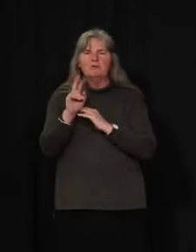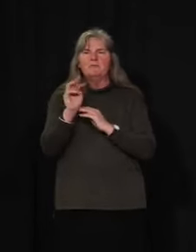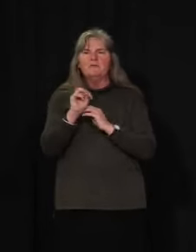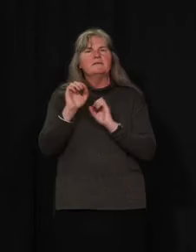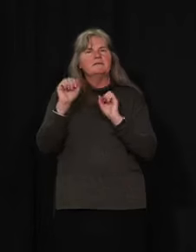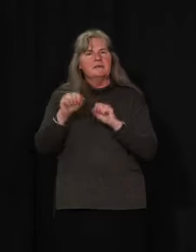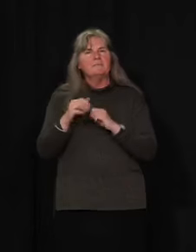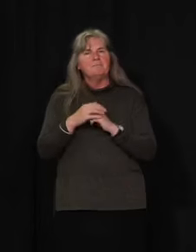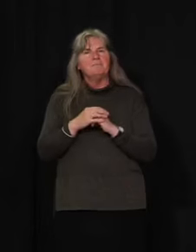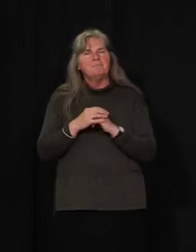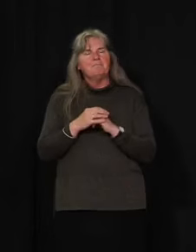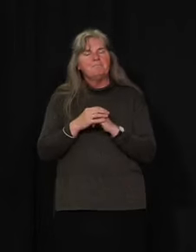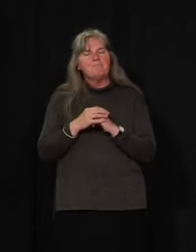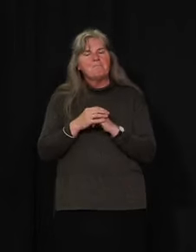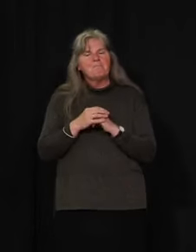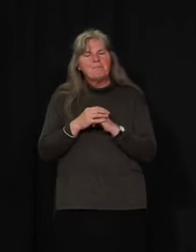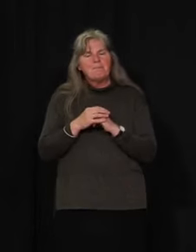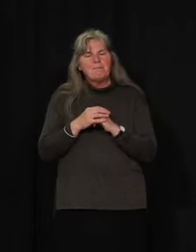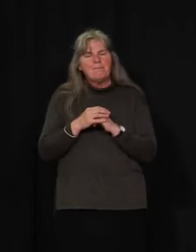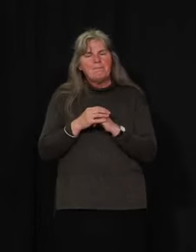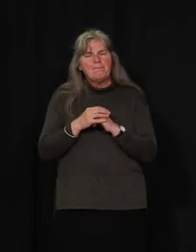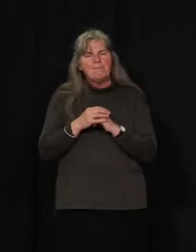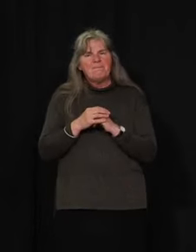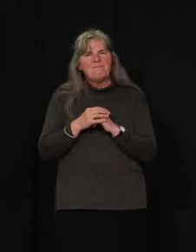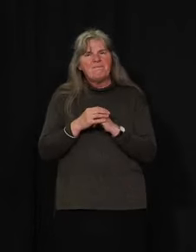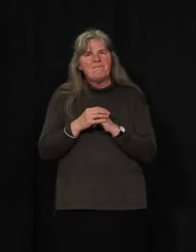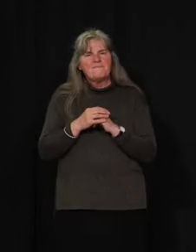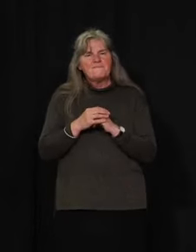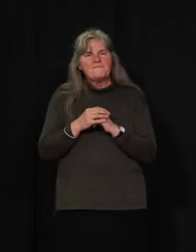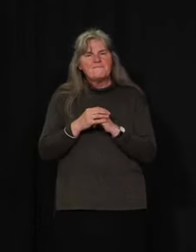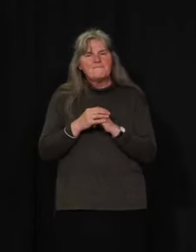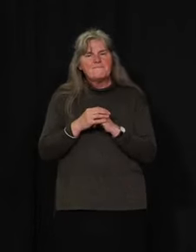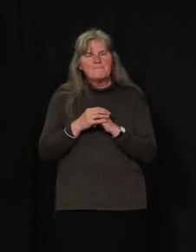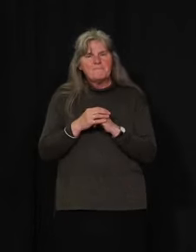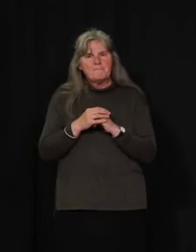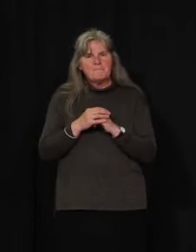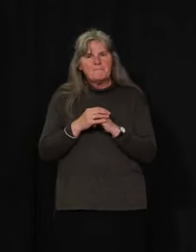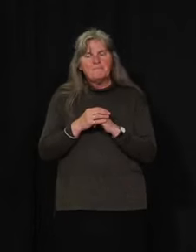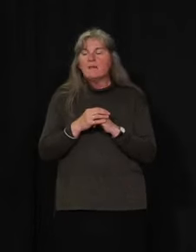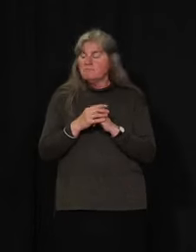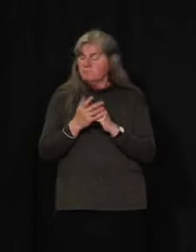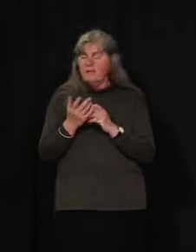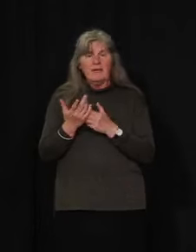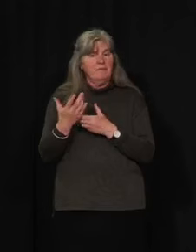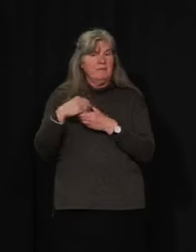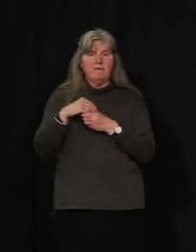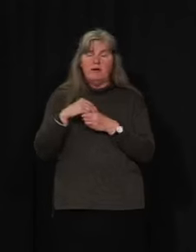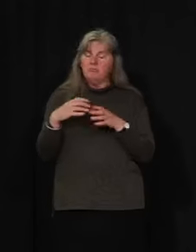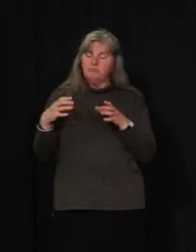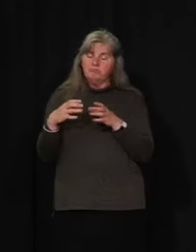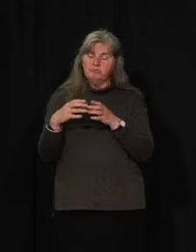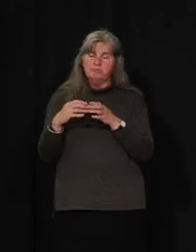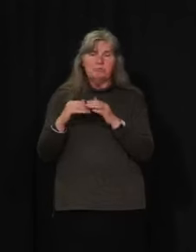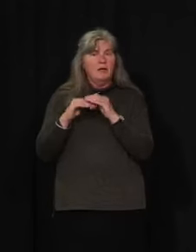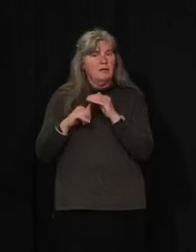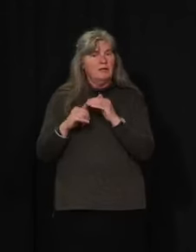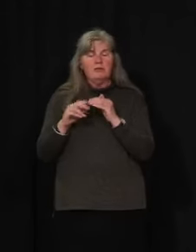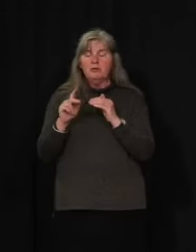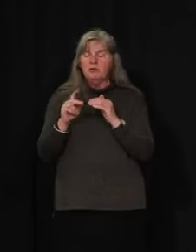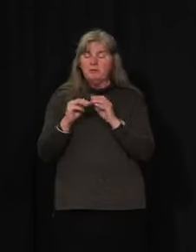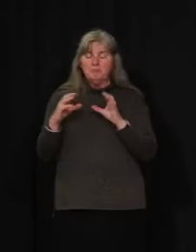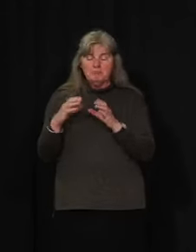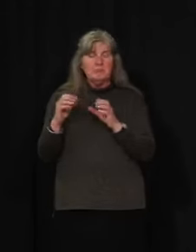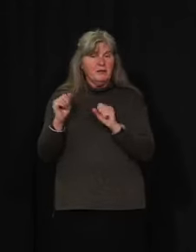to keep on to their individual bubble or their combined bubble,